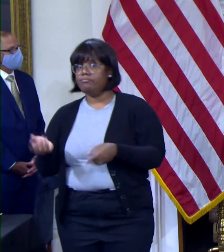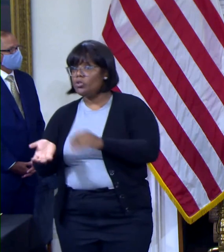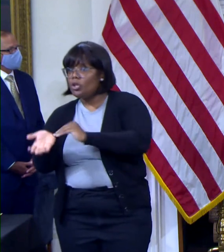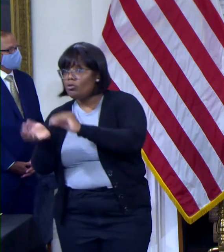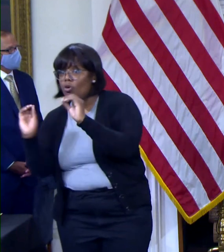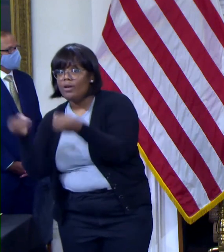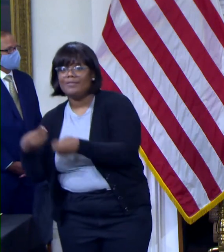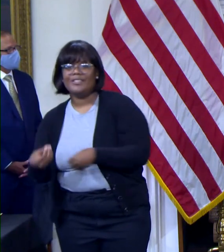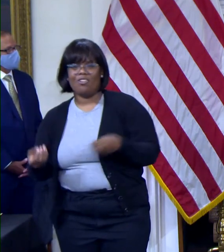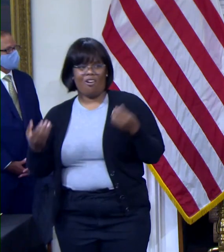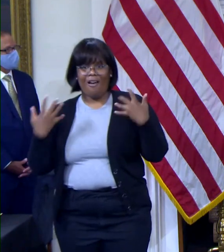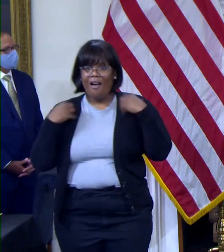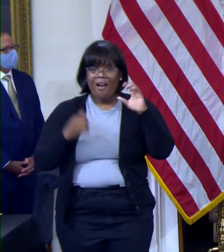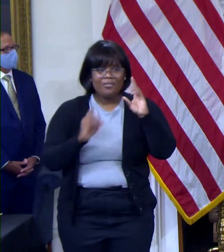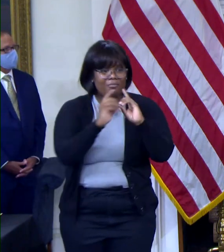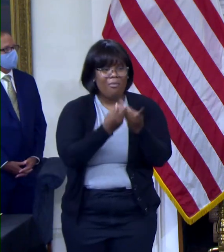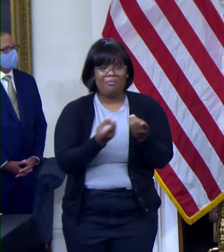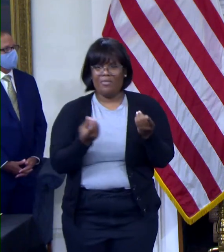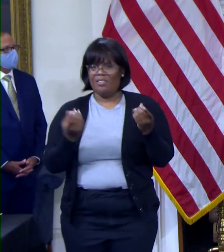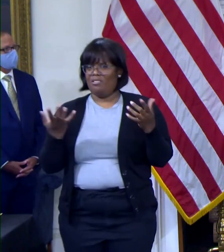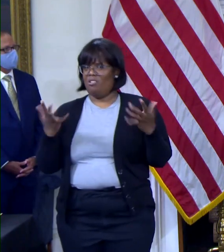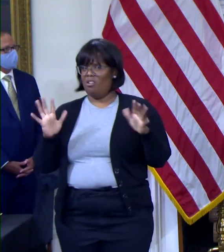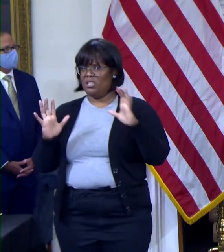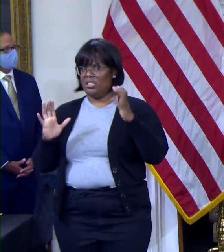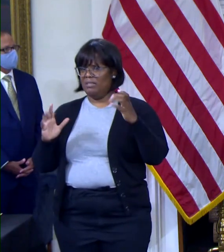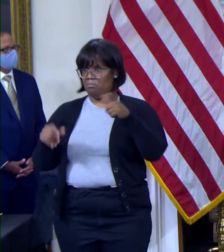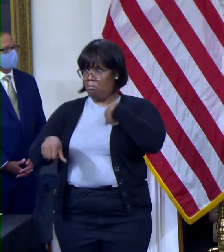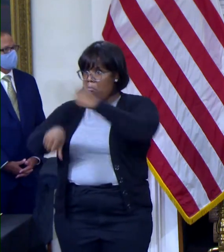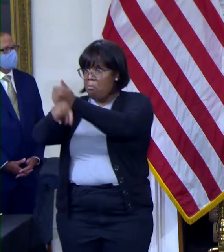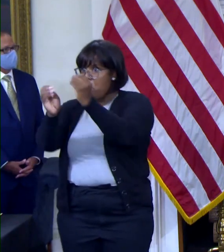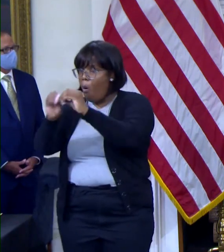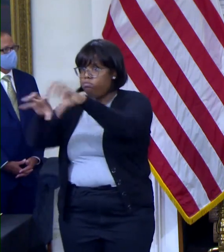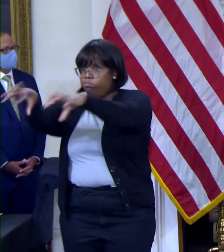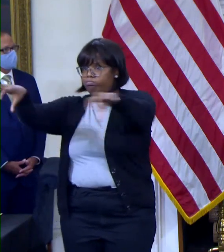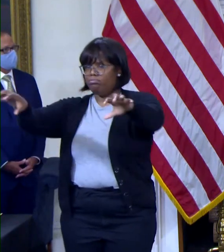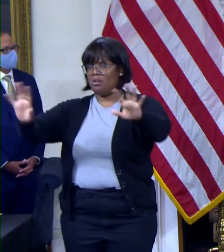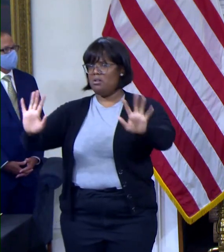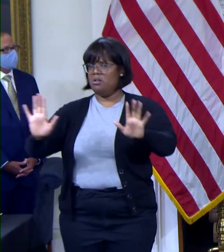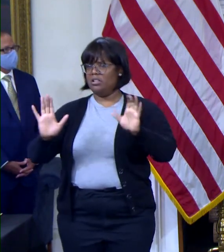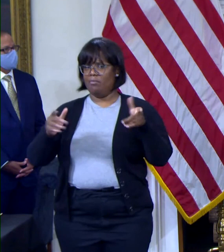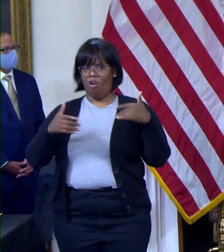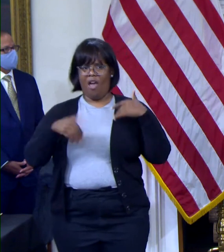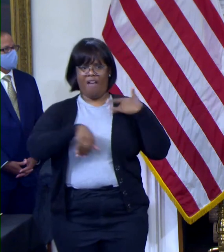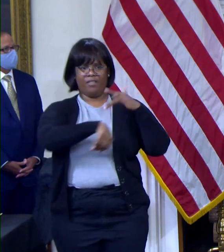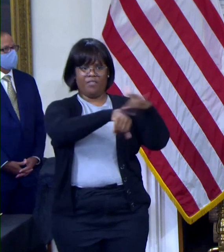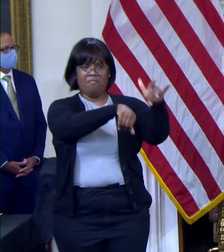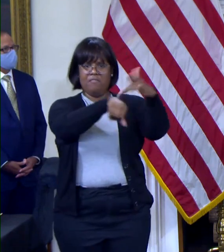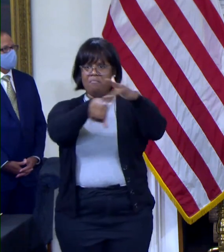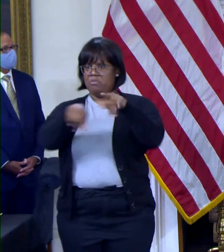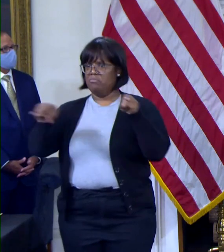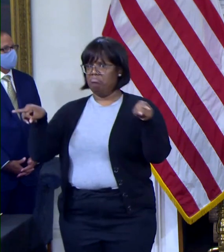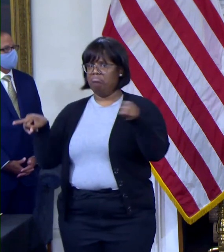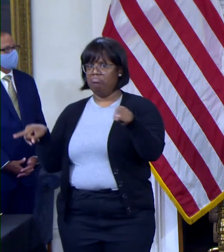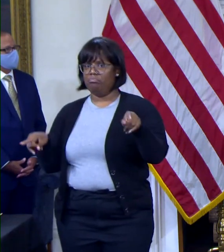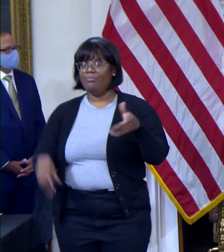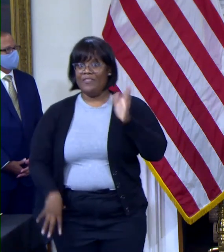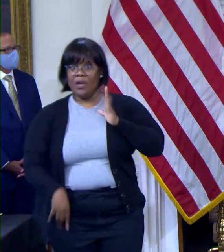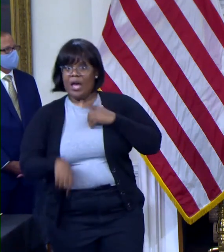health departments, or any of other facilities. So, I don't think we need the same kind of volume during that compressed time like we did when we built the sites.